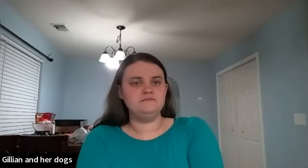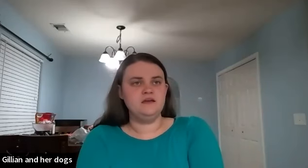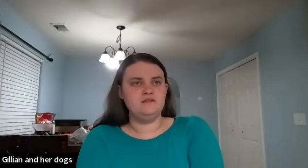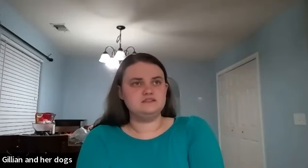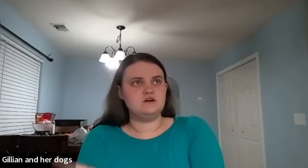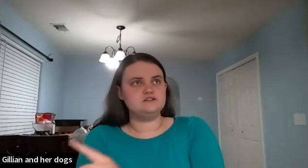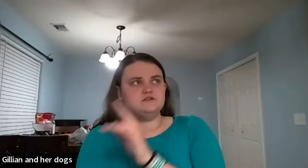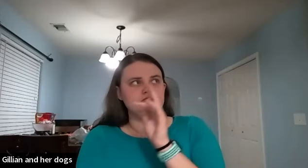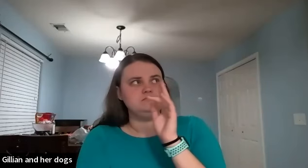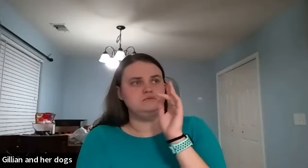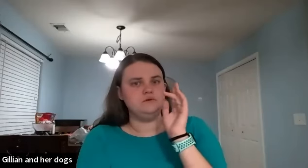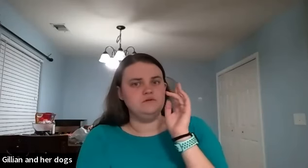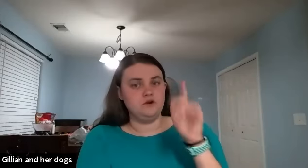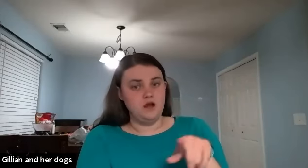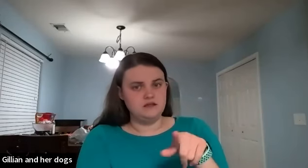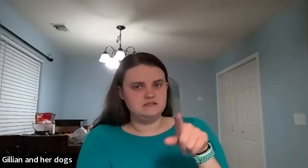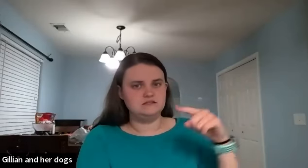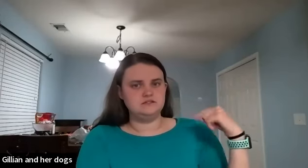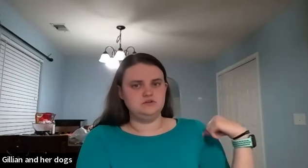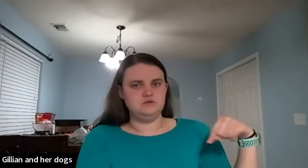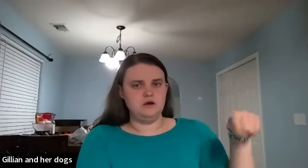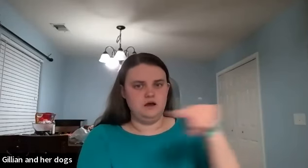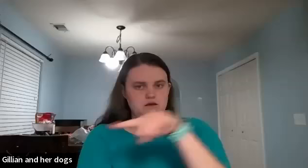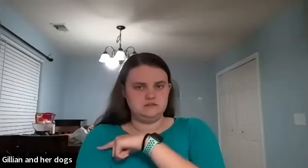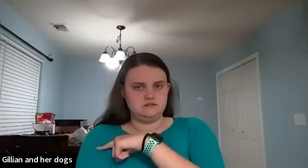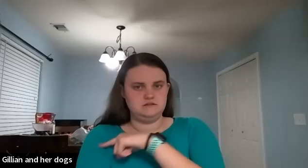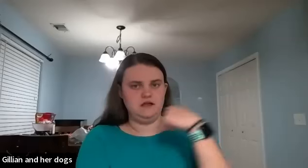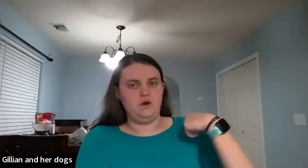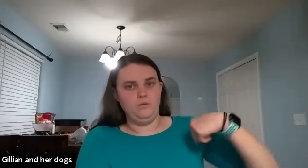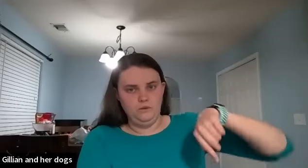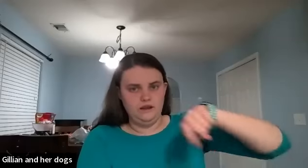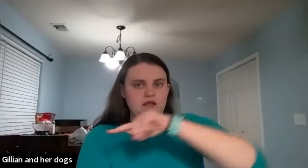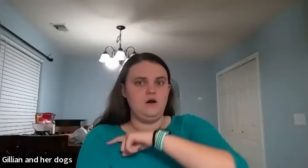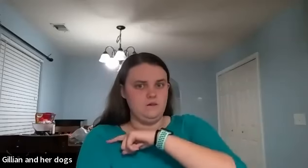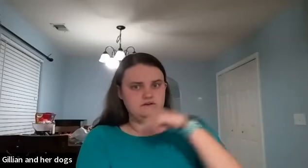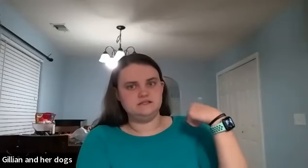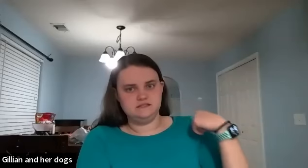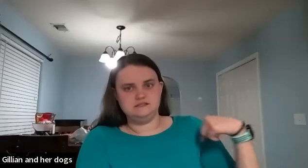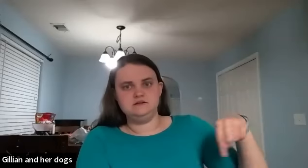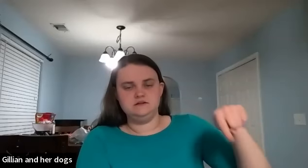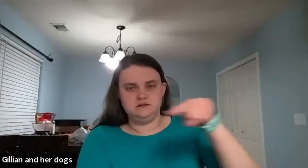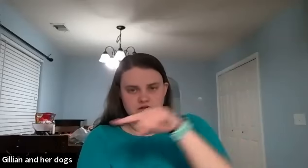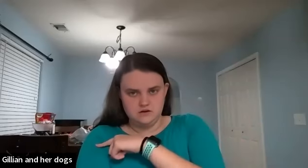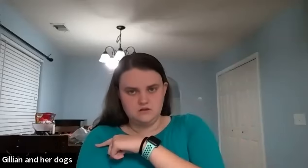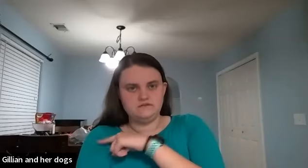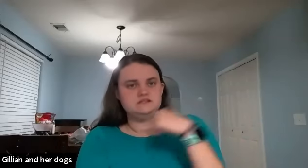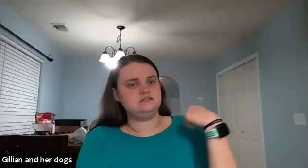that's also for us you do us like we all of us all of us